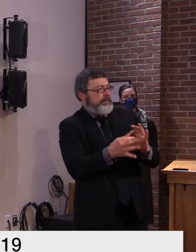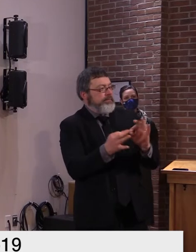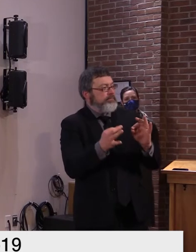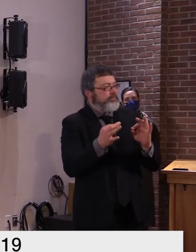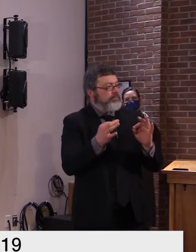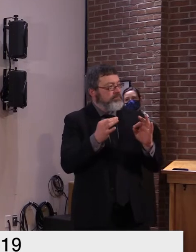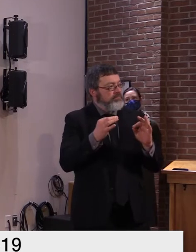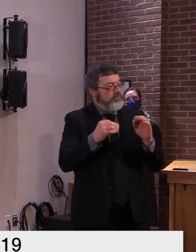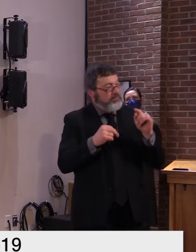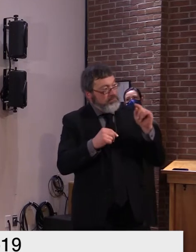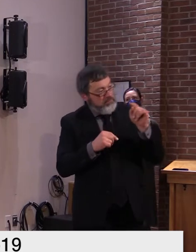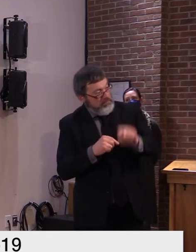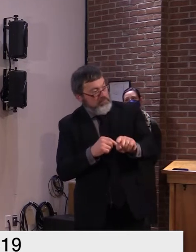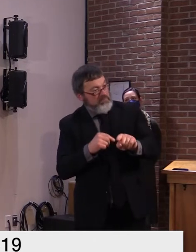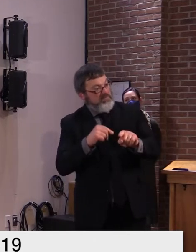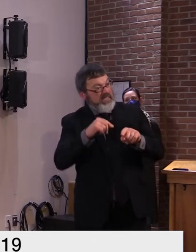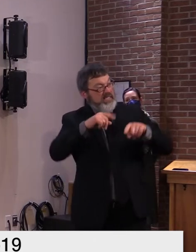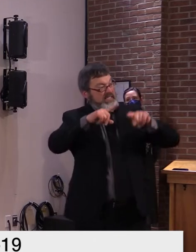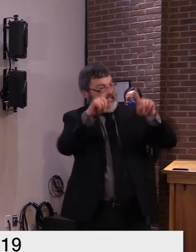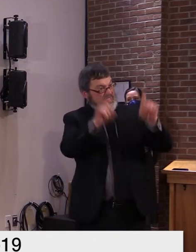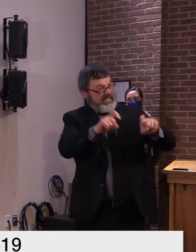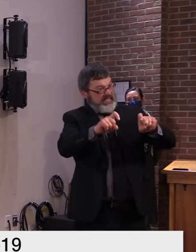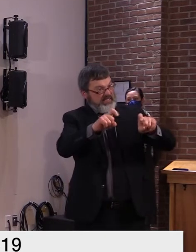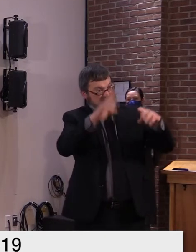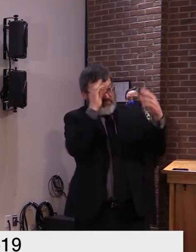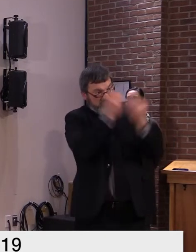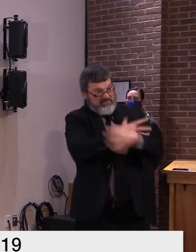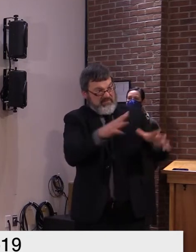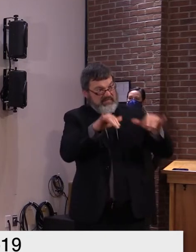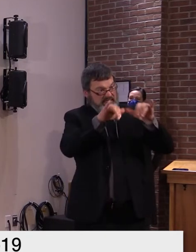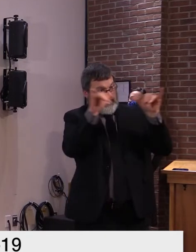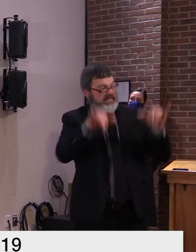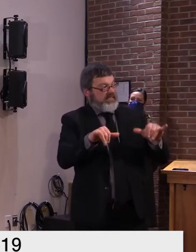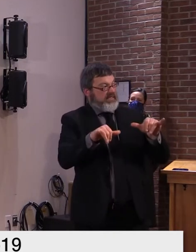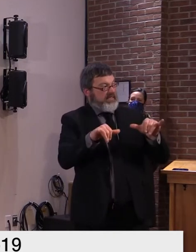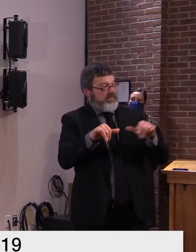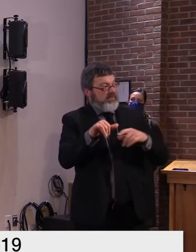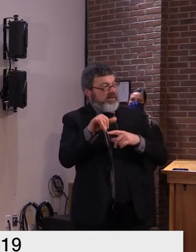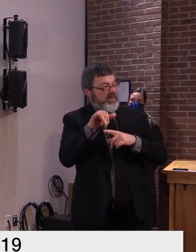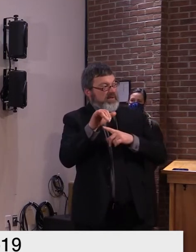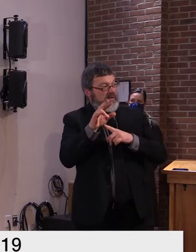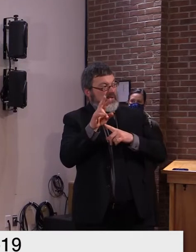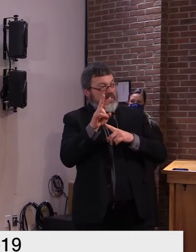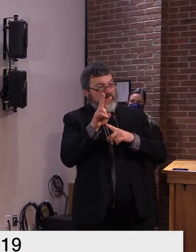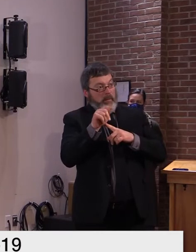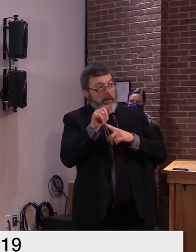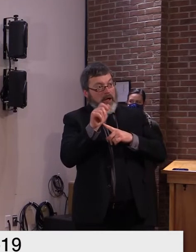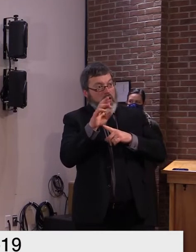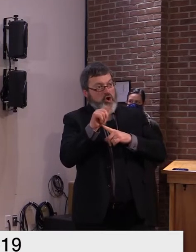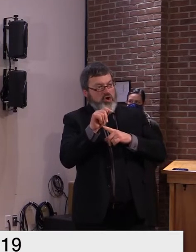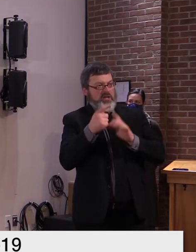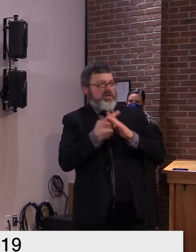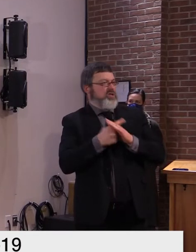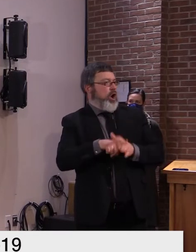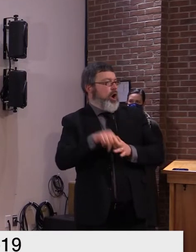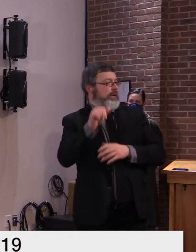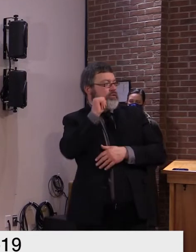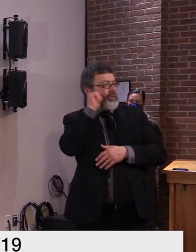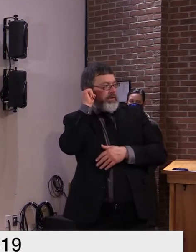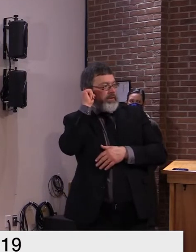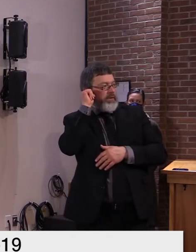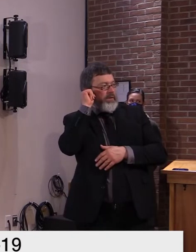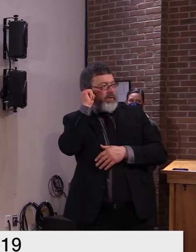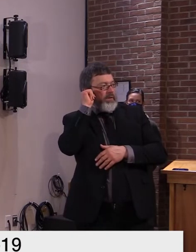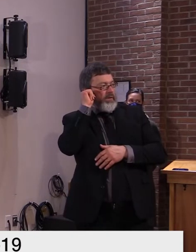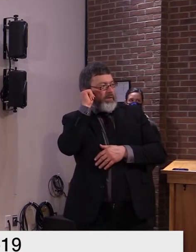contacts and it's mainly to announce that that actually did begin on yes uh yesterday the texts are for certain people